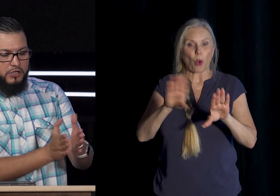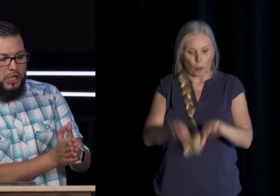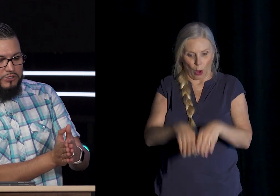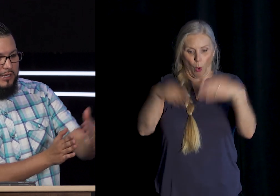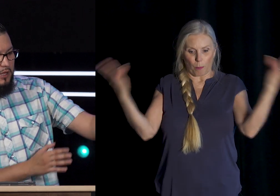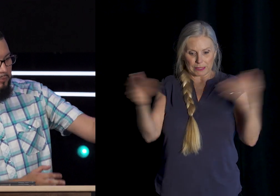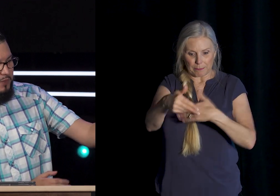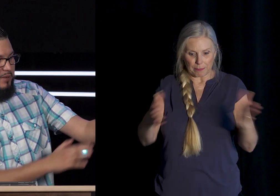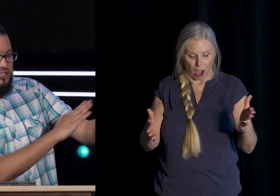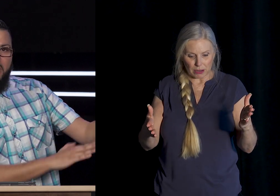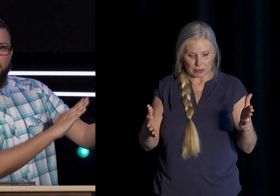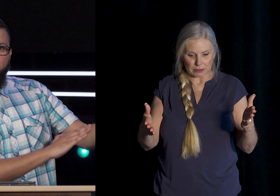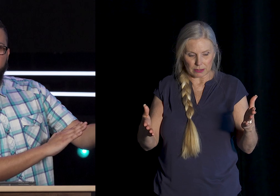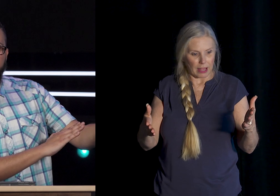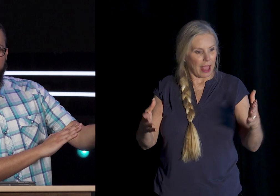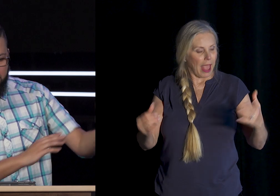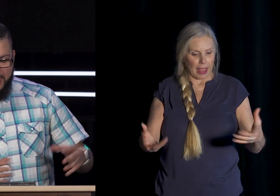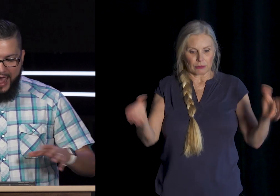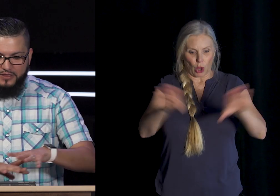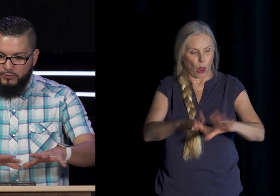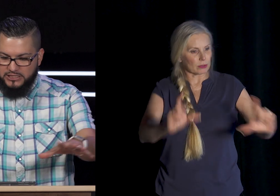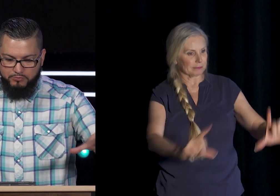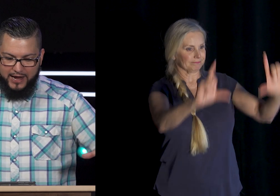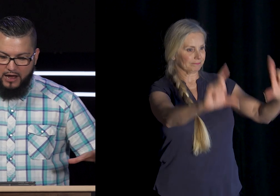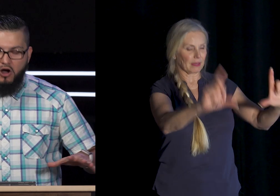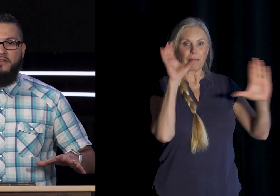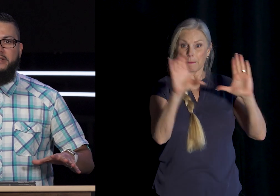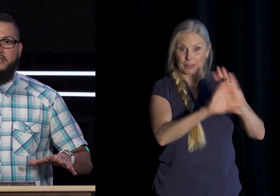Closed It Put The Picture Up So We Could See It And Then We Spread Out All The Pieces